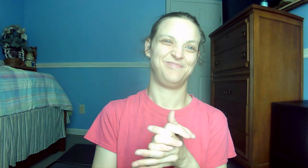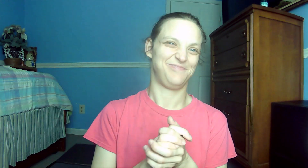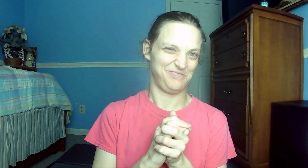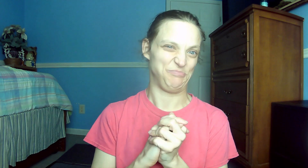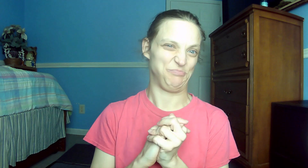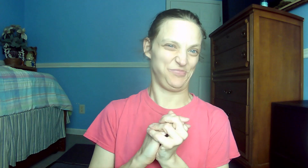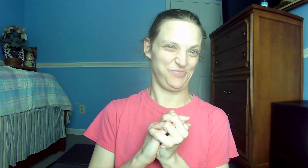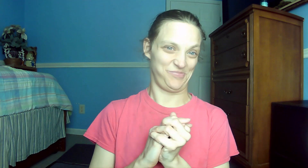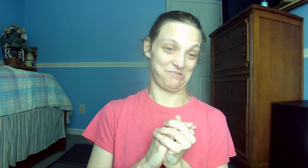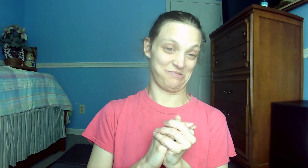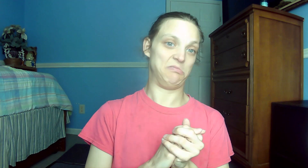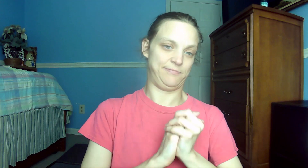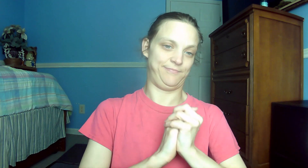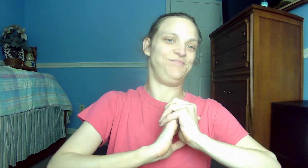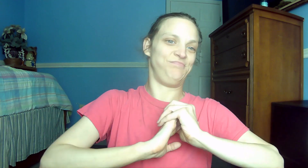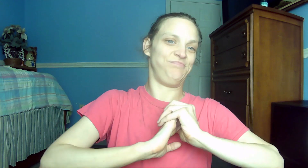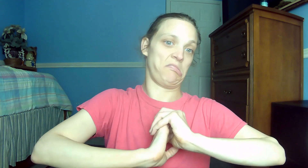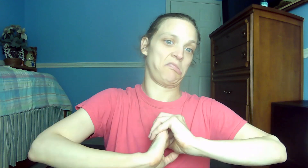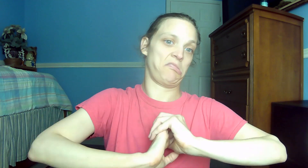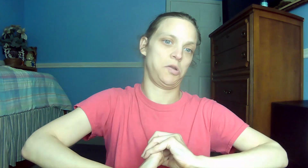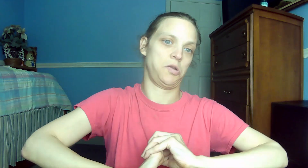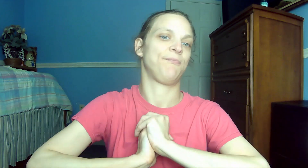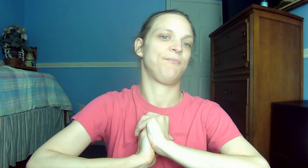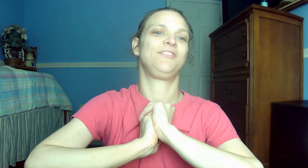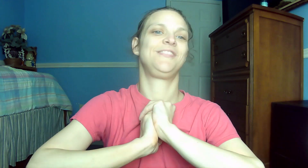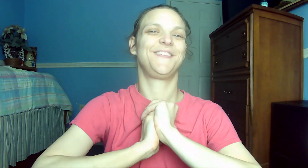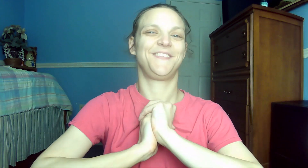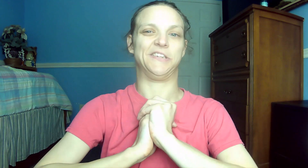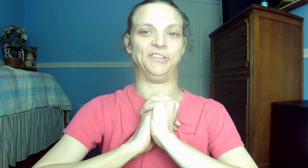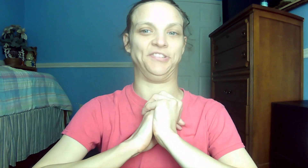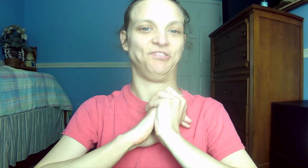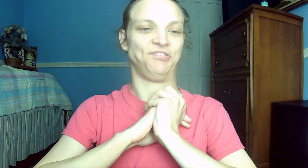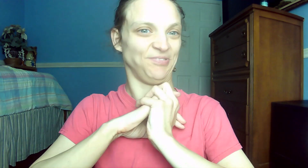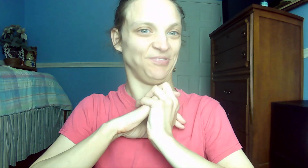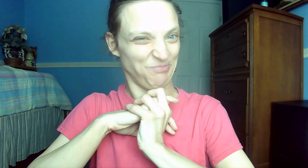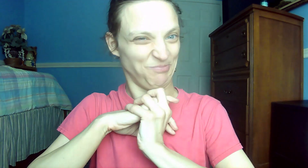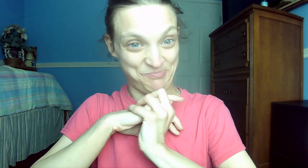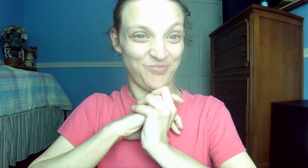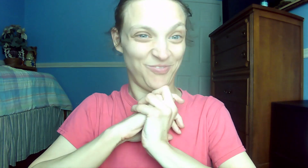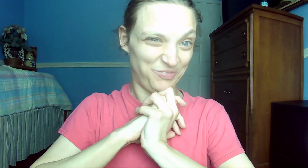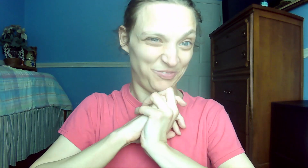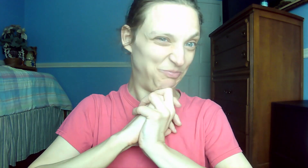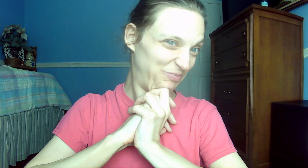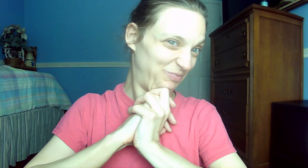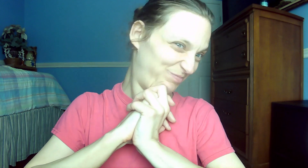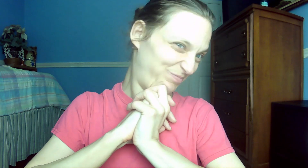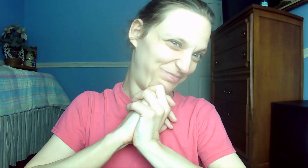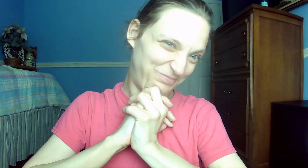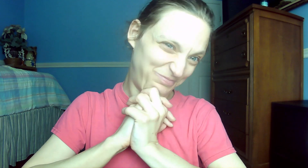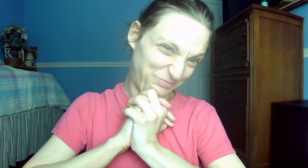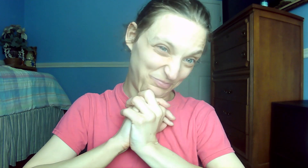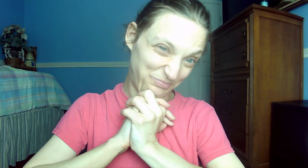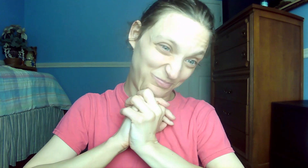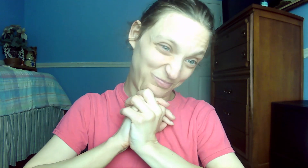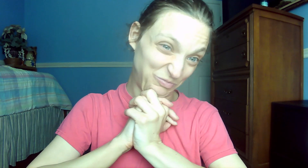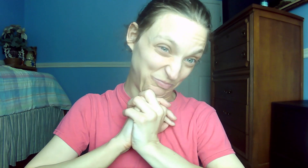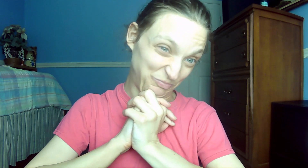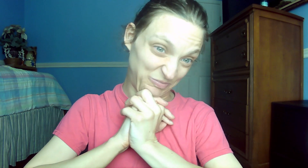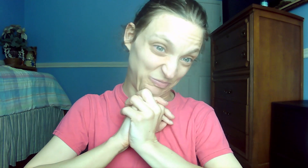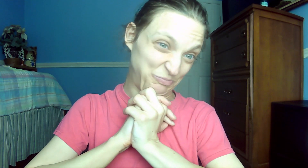5.24 Very truly I tell you, whoever hears my word and believes him who sent me has eternal life, and will not